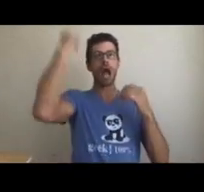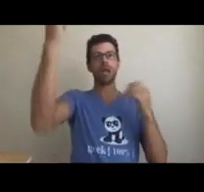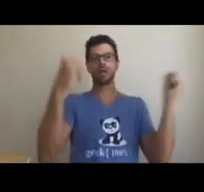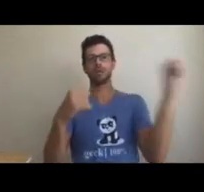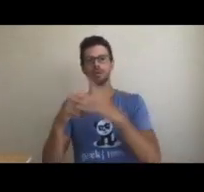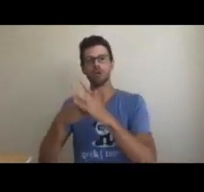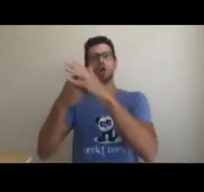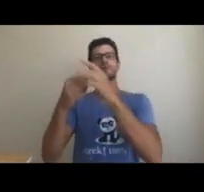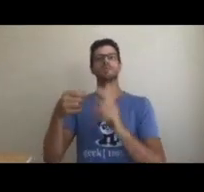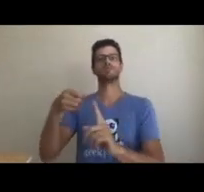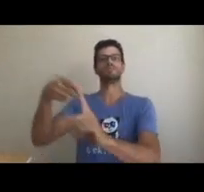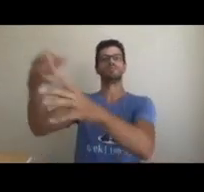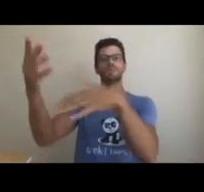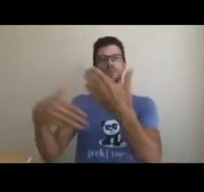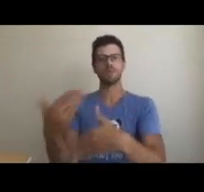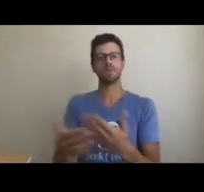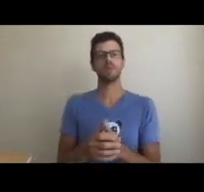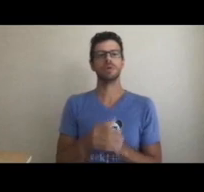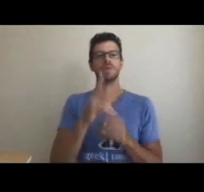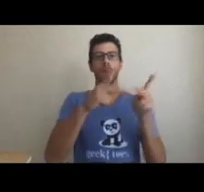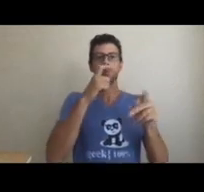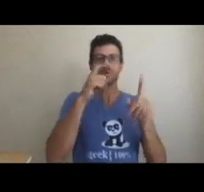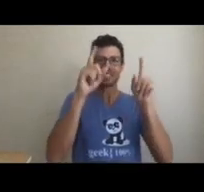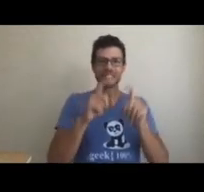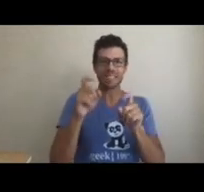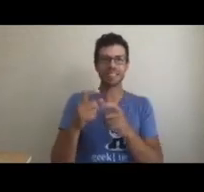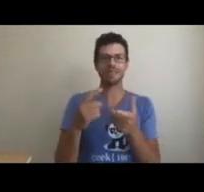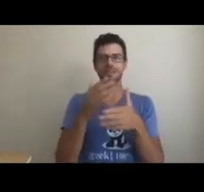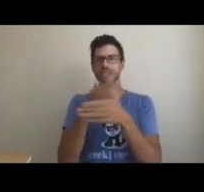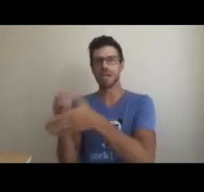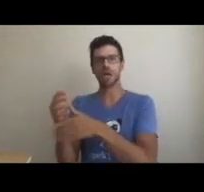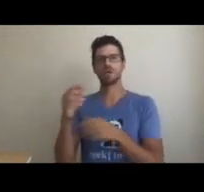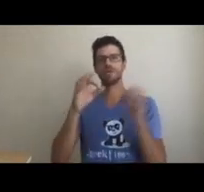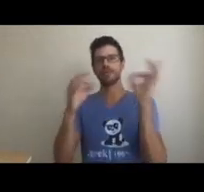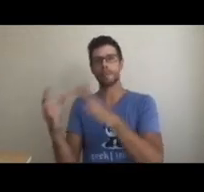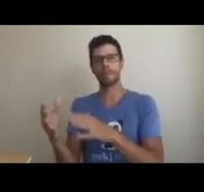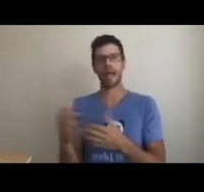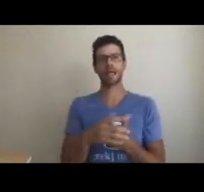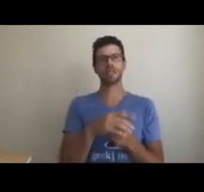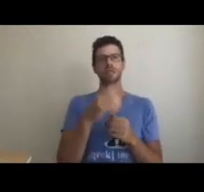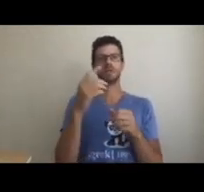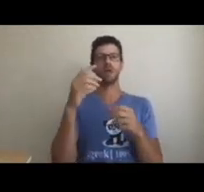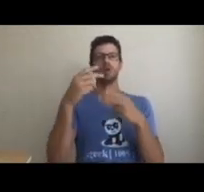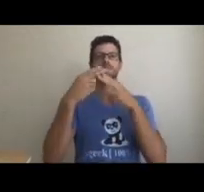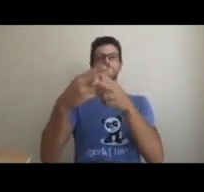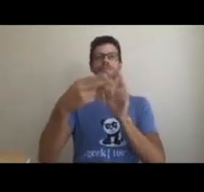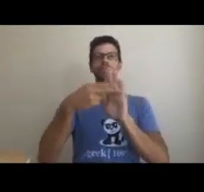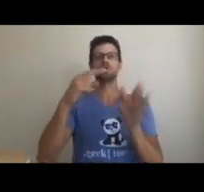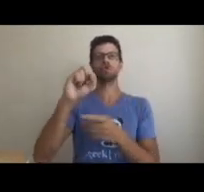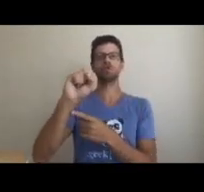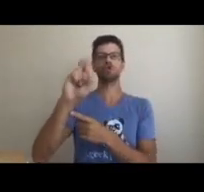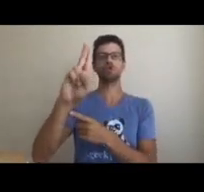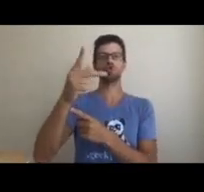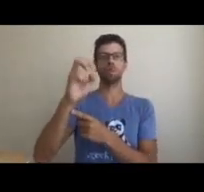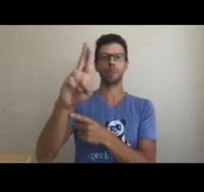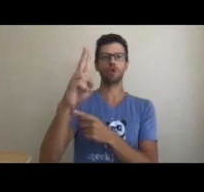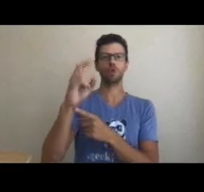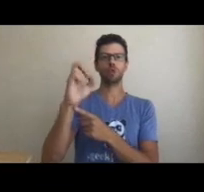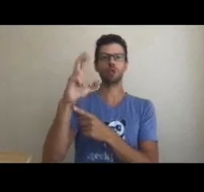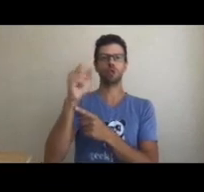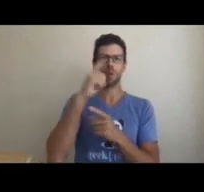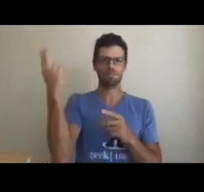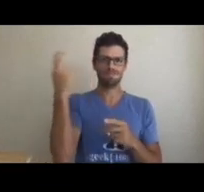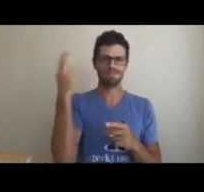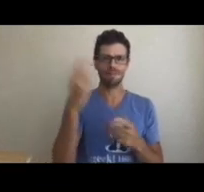the person who came up with the idea, tested, and shared feedback. There are also some people who are super users, who are heavily